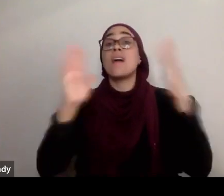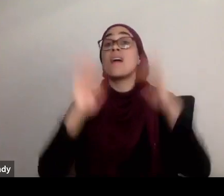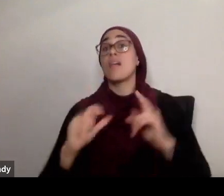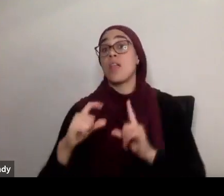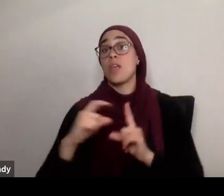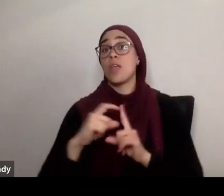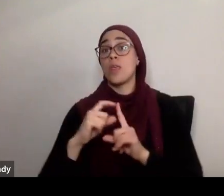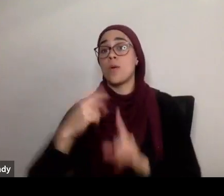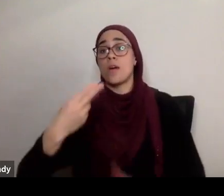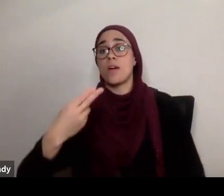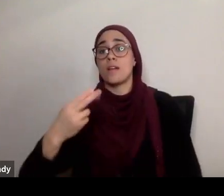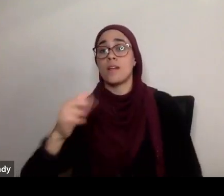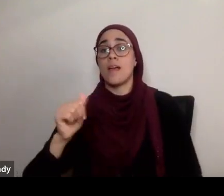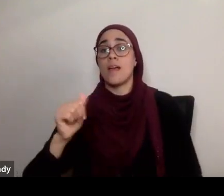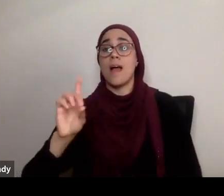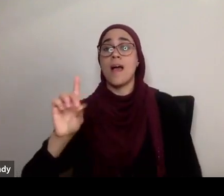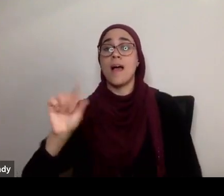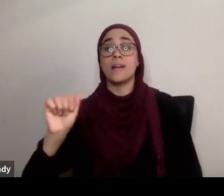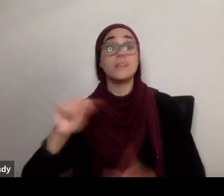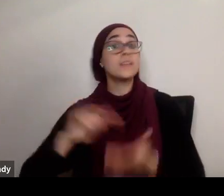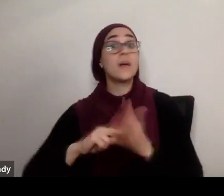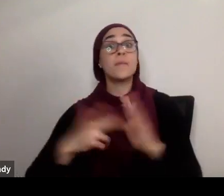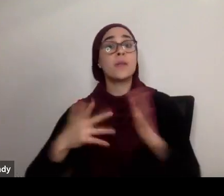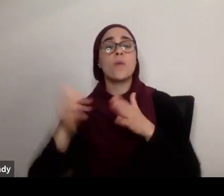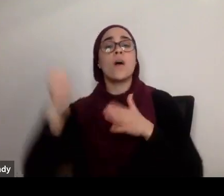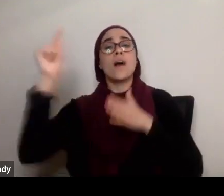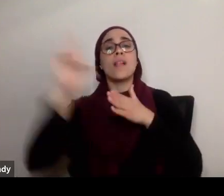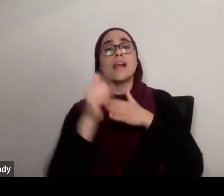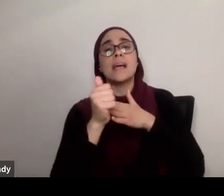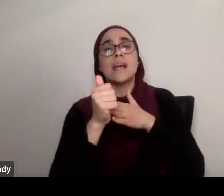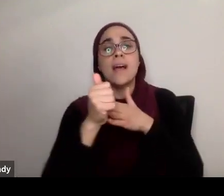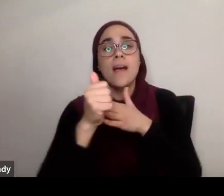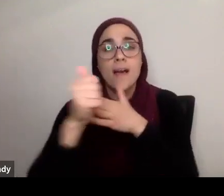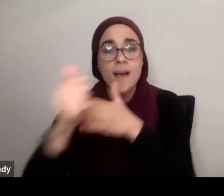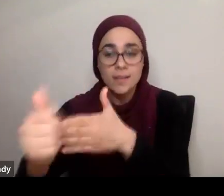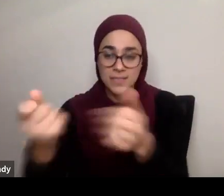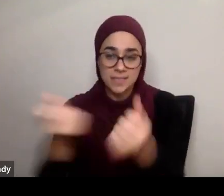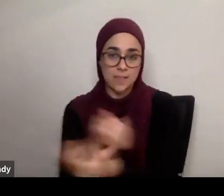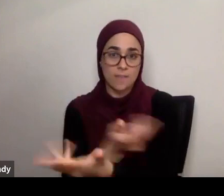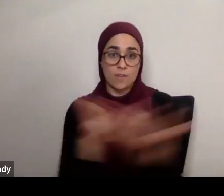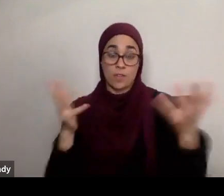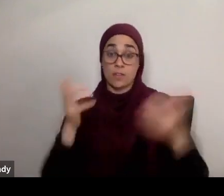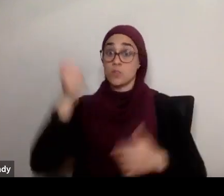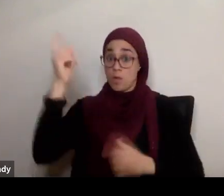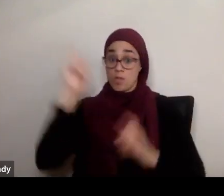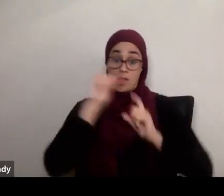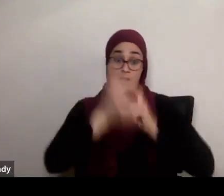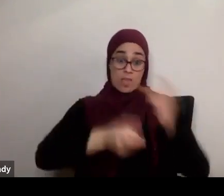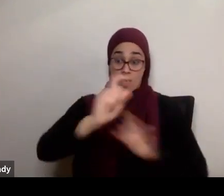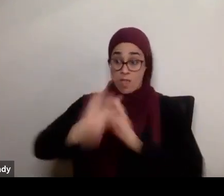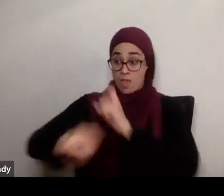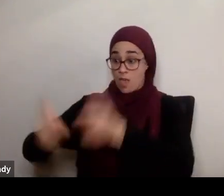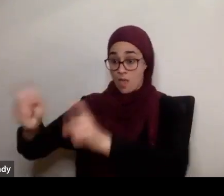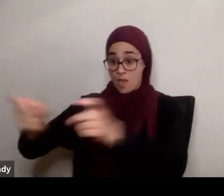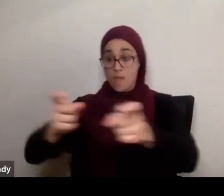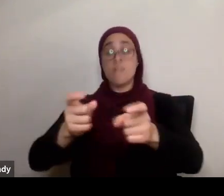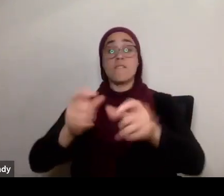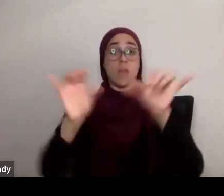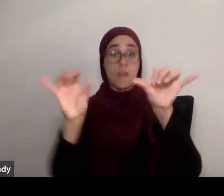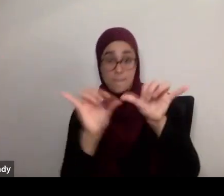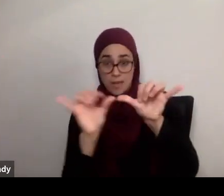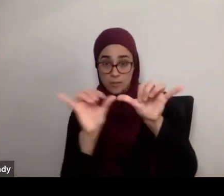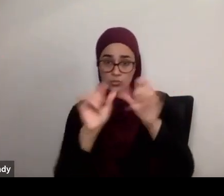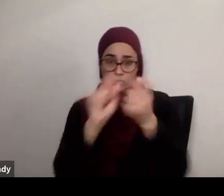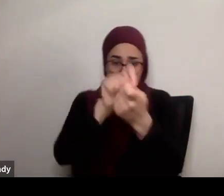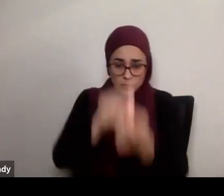guides everything to achieving its potential. Allah subhanahu wa'ala gives a, using a measure, using a